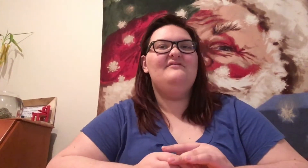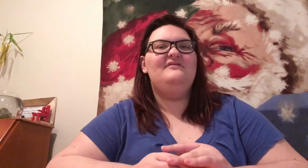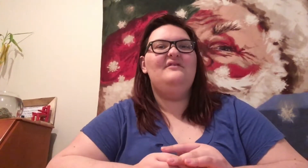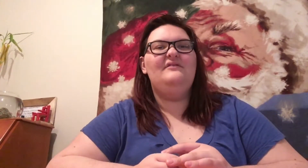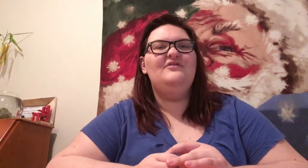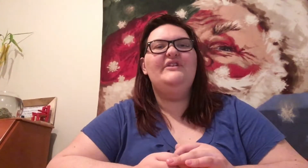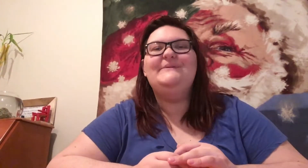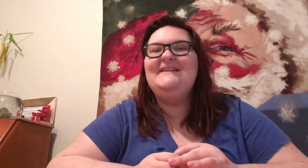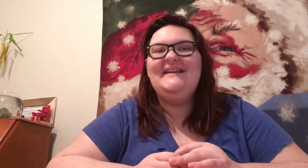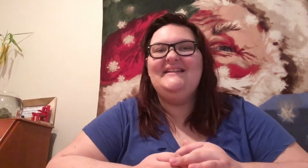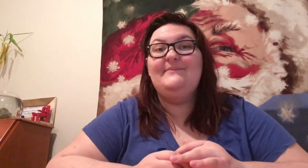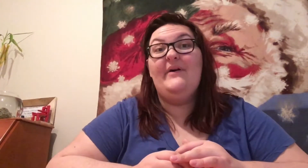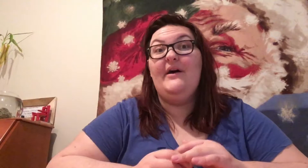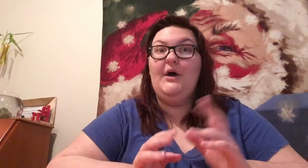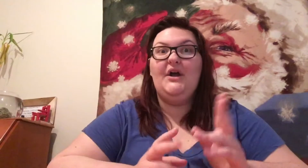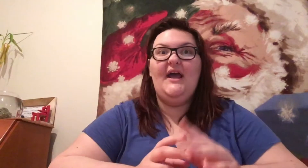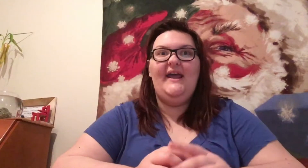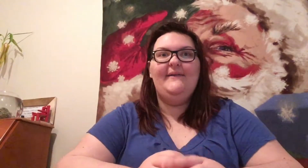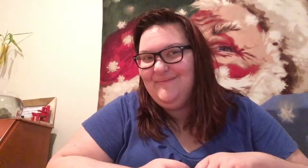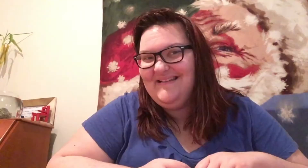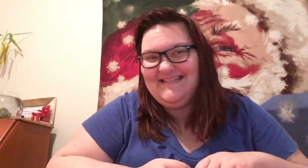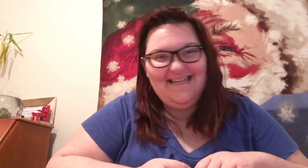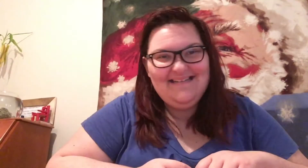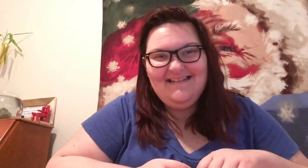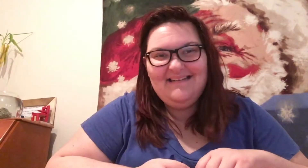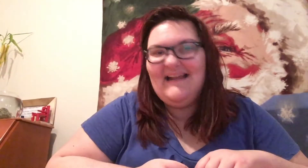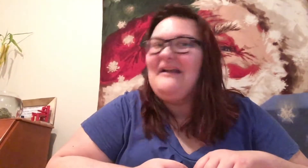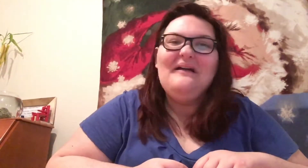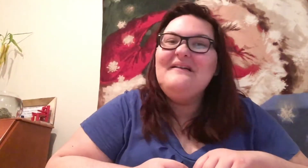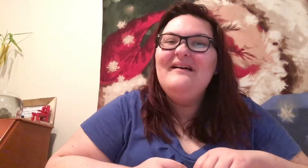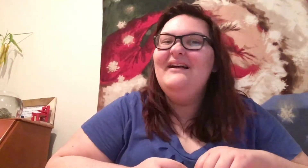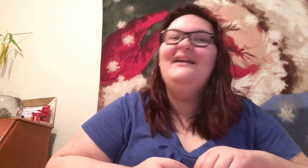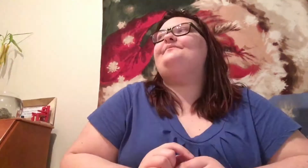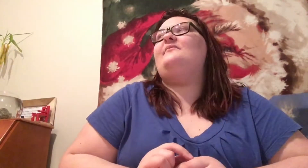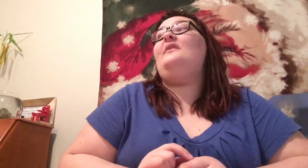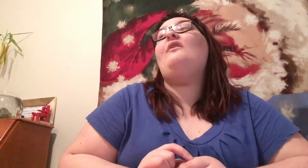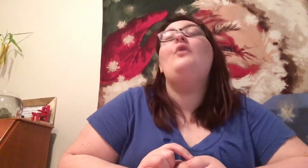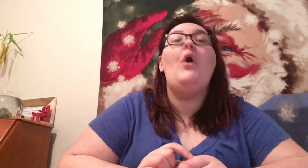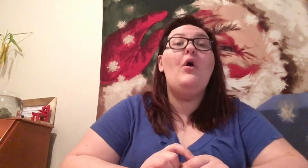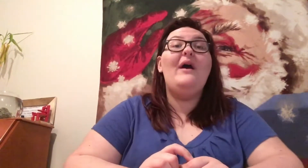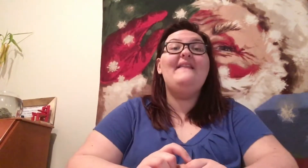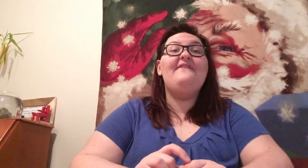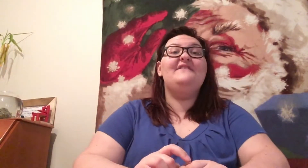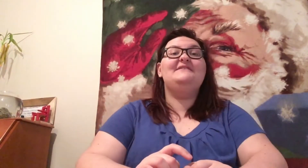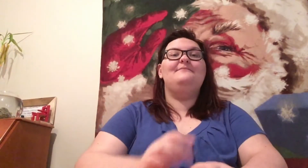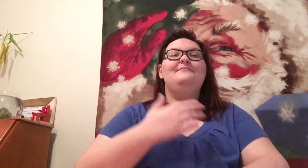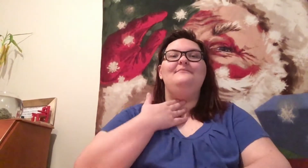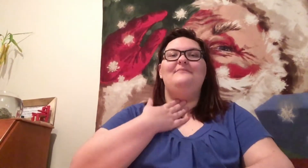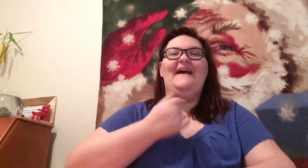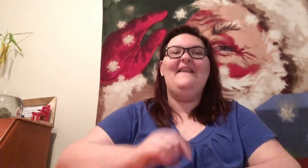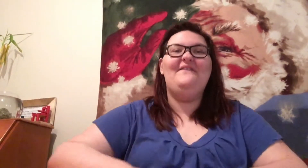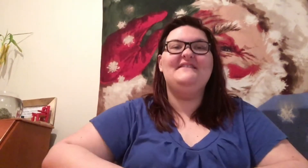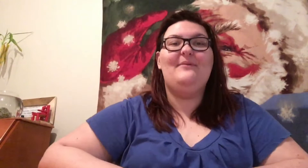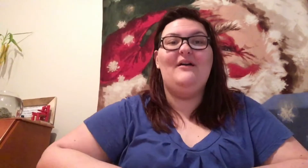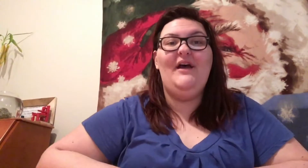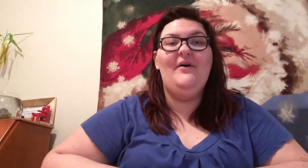goes, no, you didn't. But all right. Are listening at all? Oh, I left this part out.